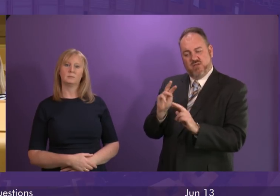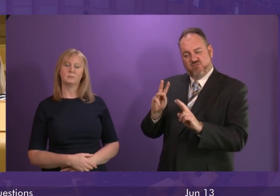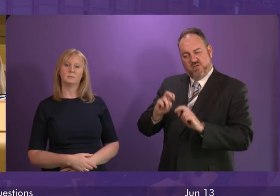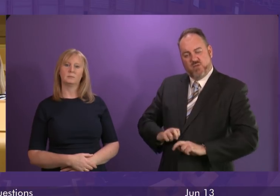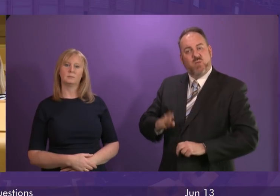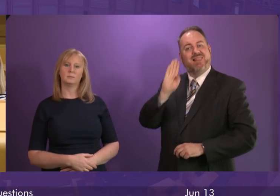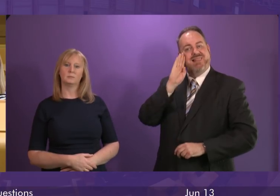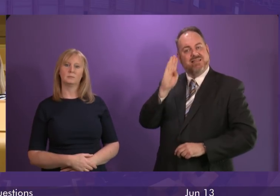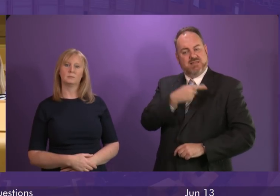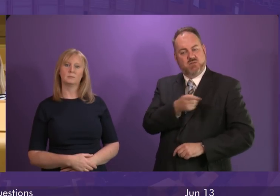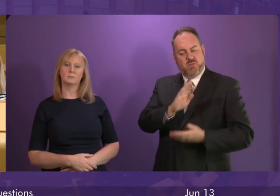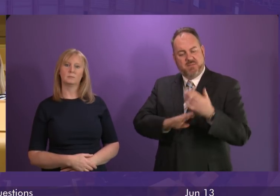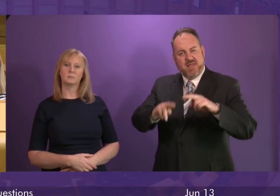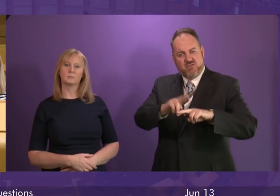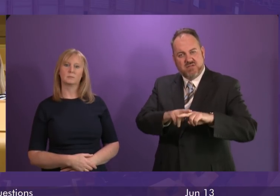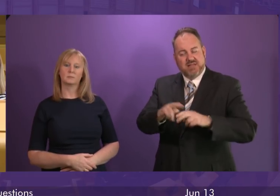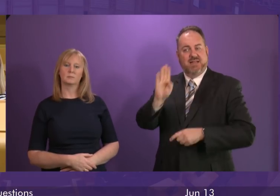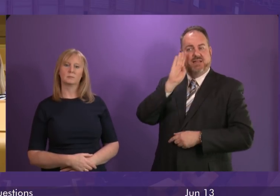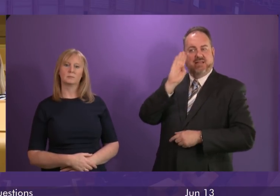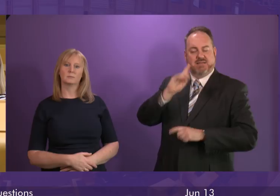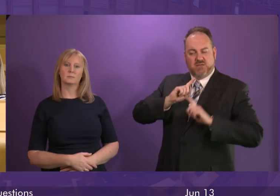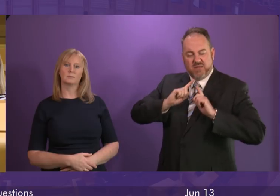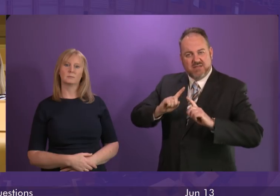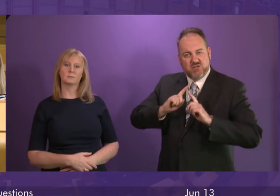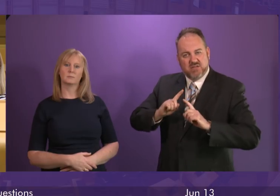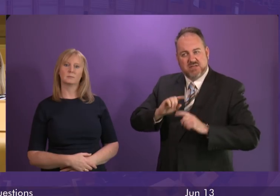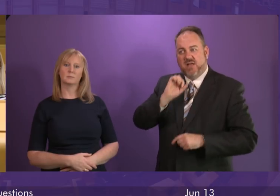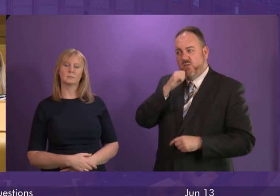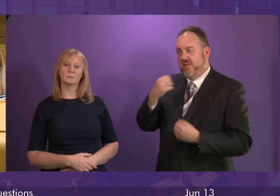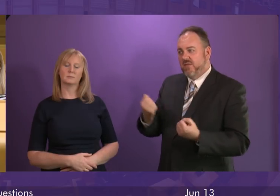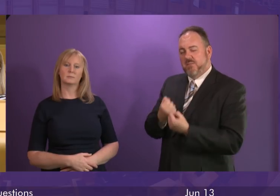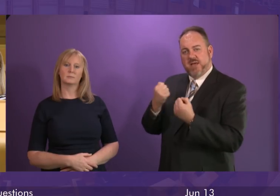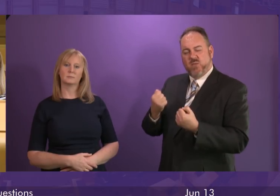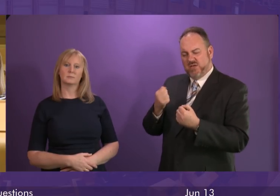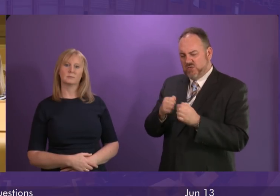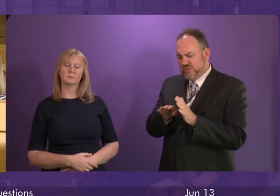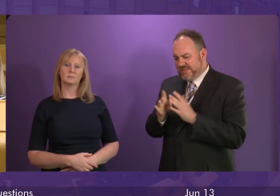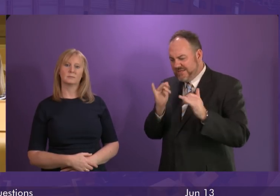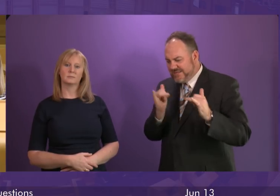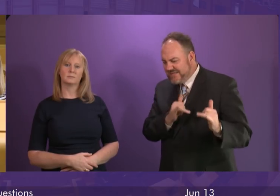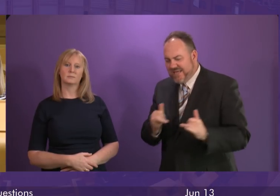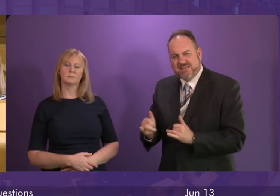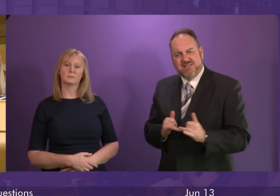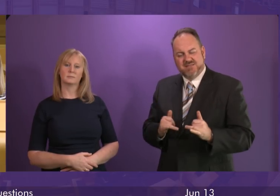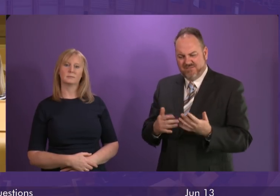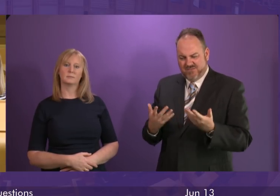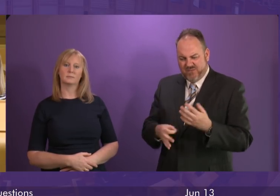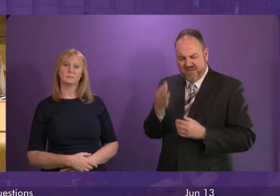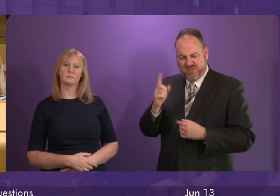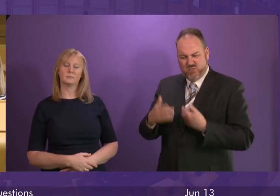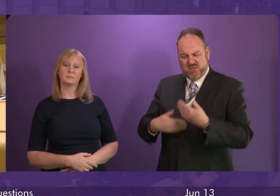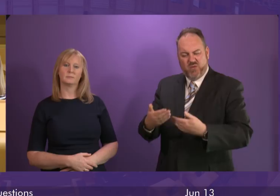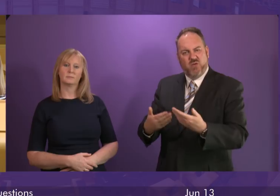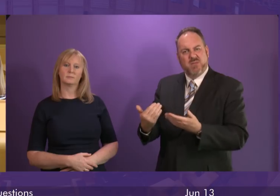parents and school staff, and will the review's public health lead have the power to order appropriate tests and investigations to get a full understanding